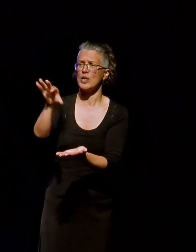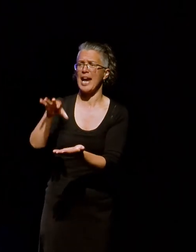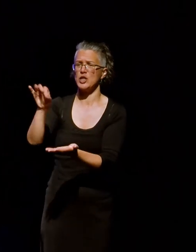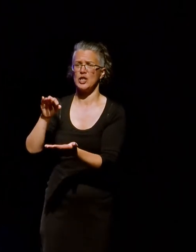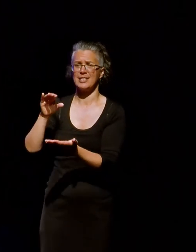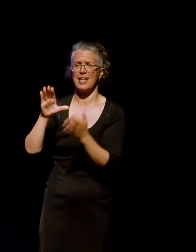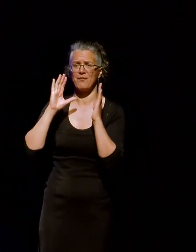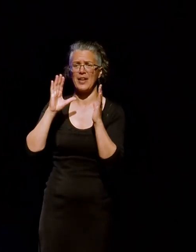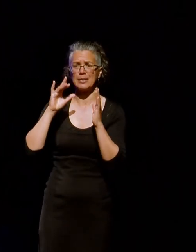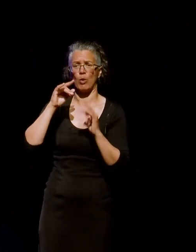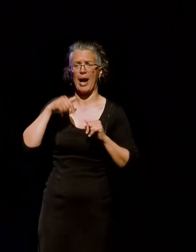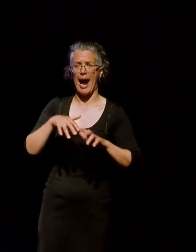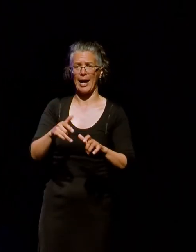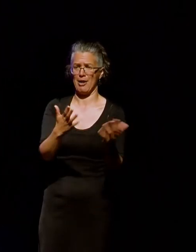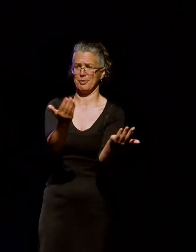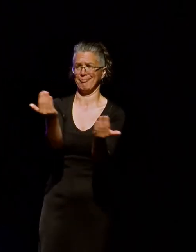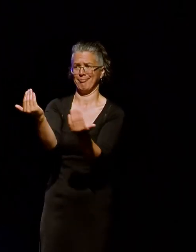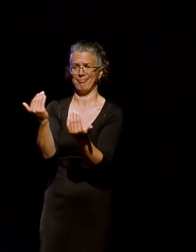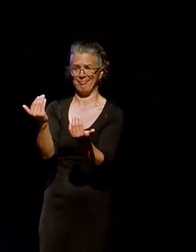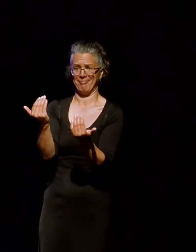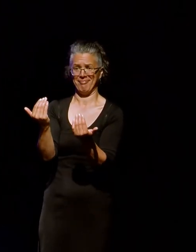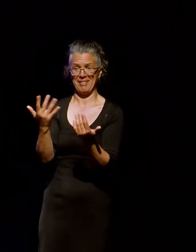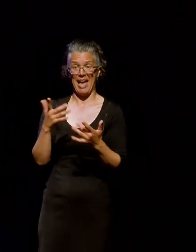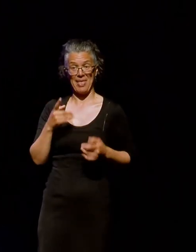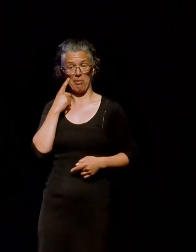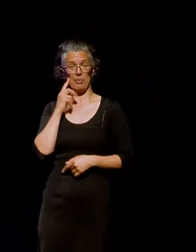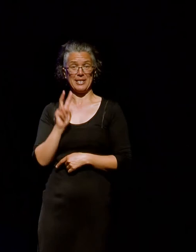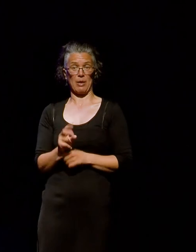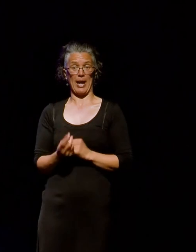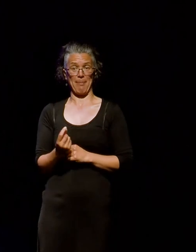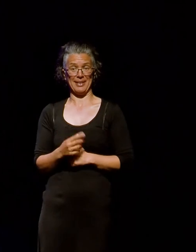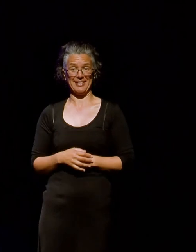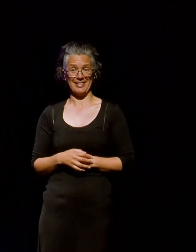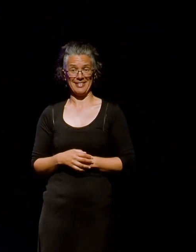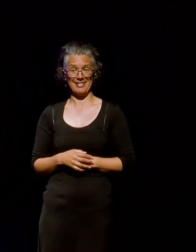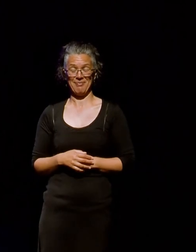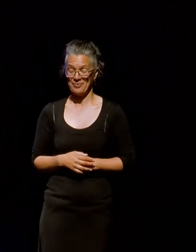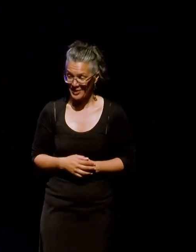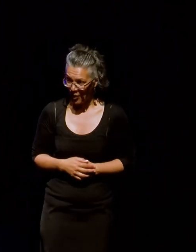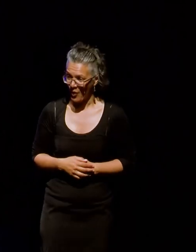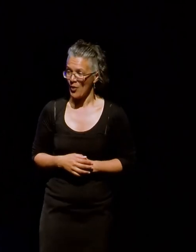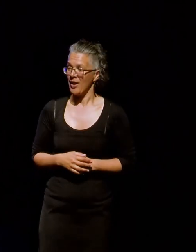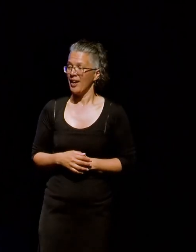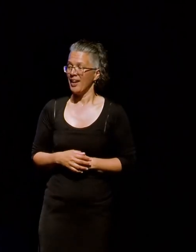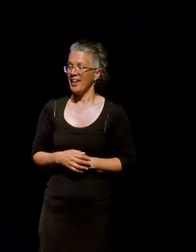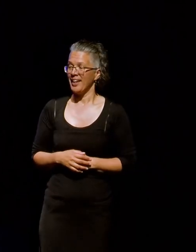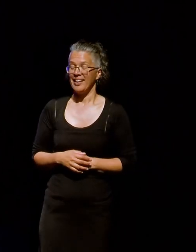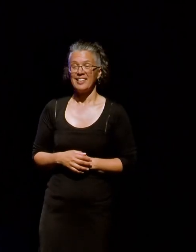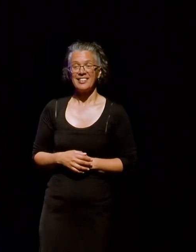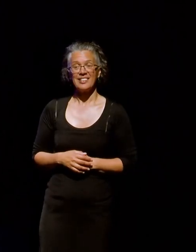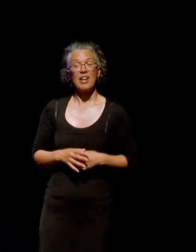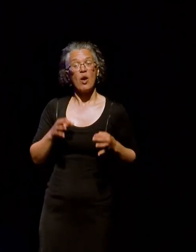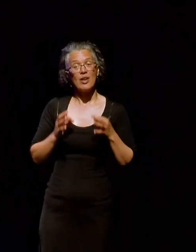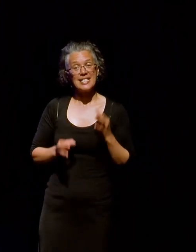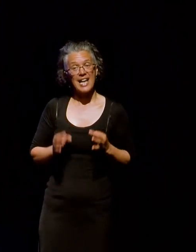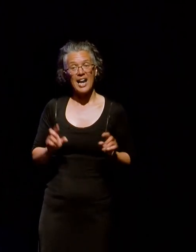and see what happens. Uh, so the, so basically what we came up with was, um, this project where you